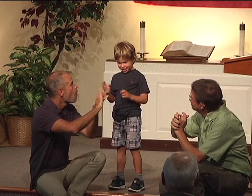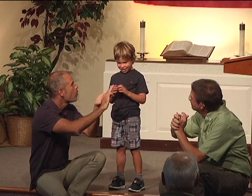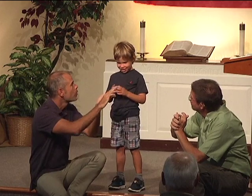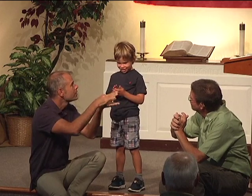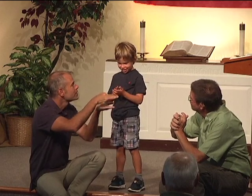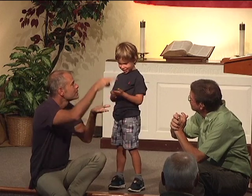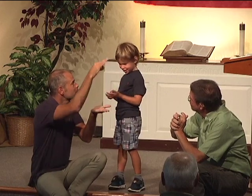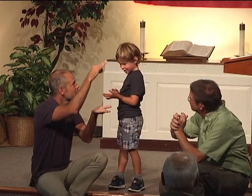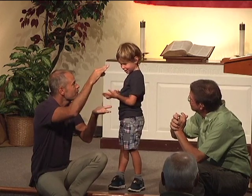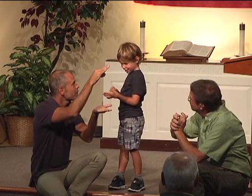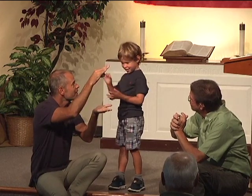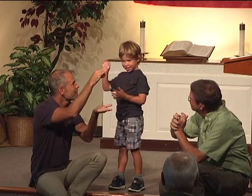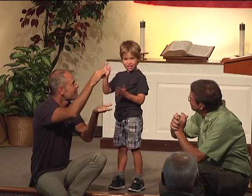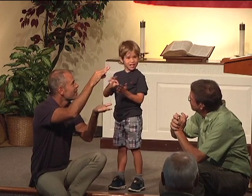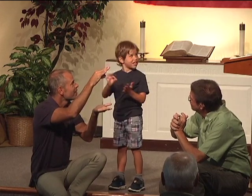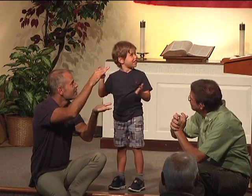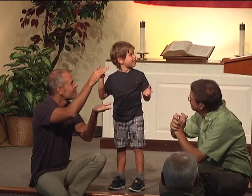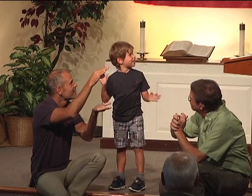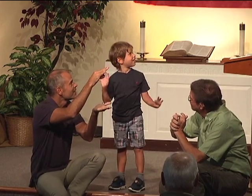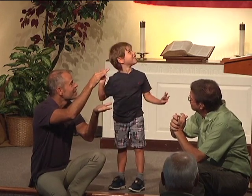Give us the Holy Spirit.